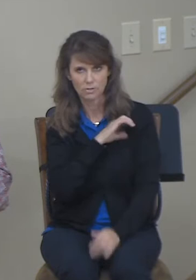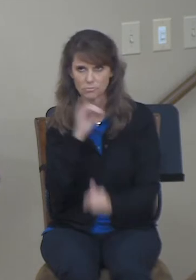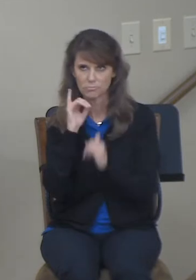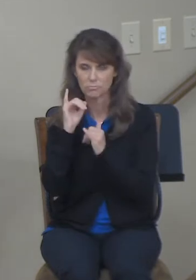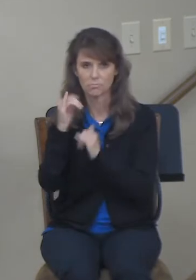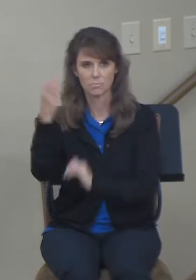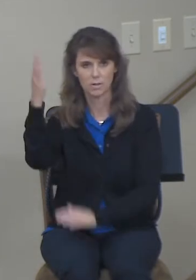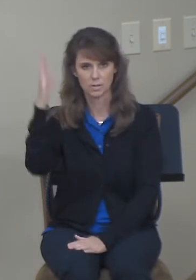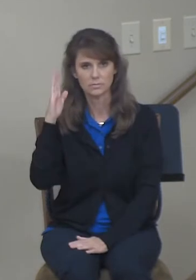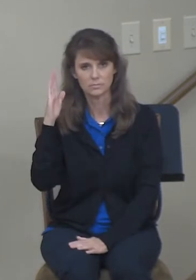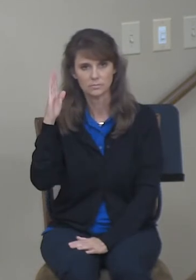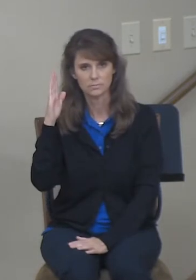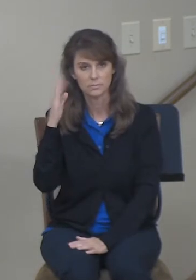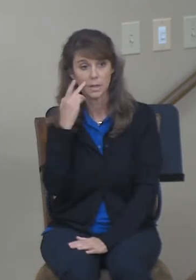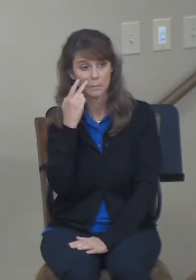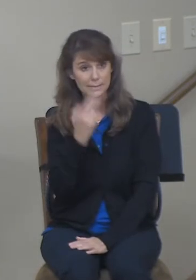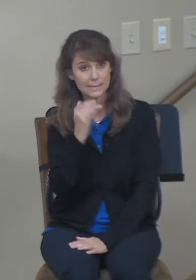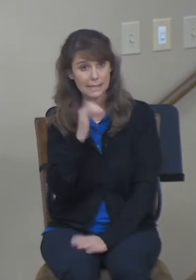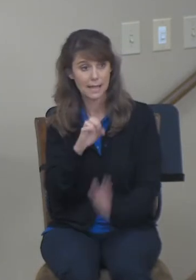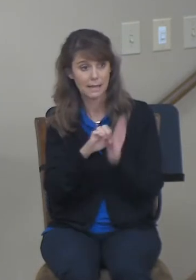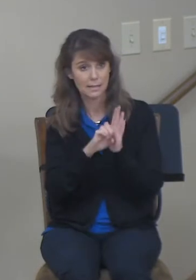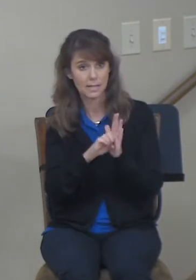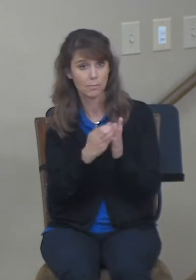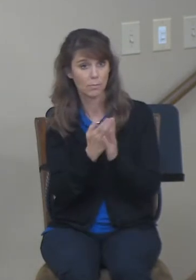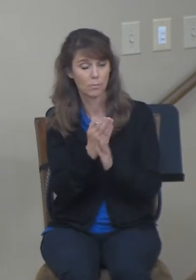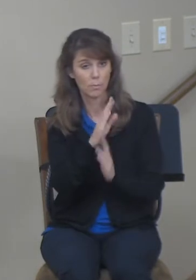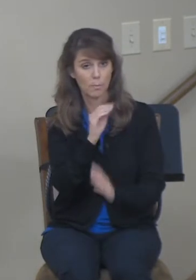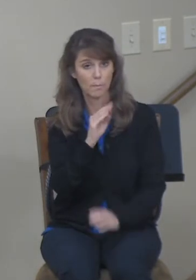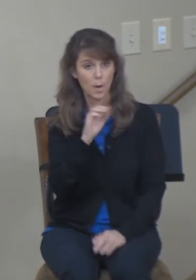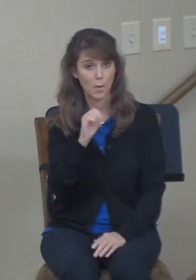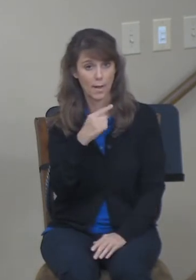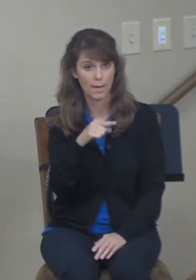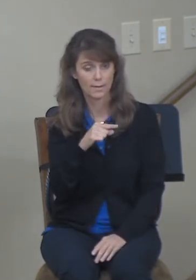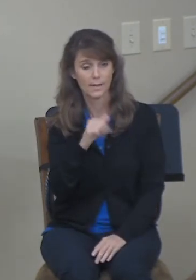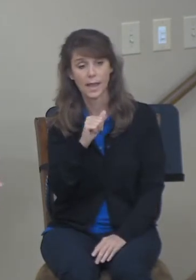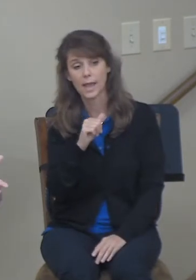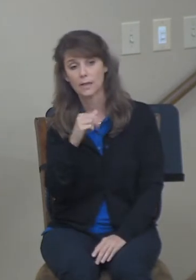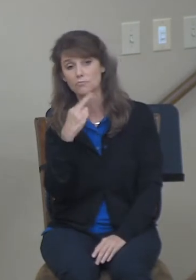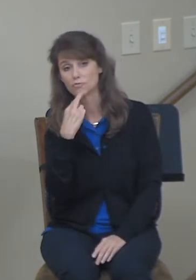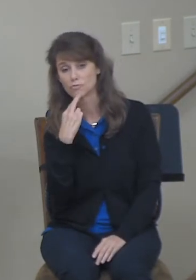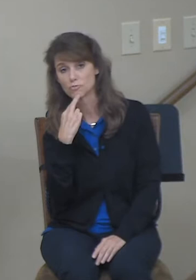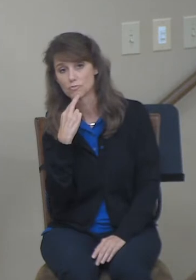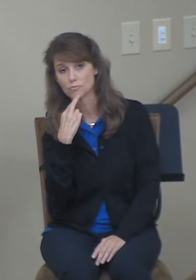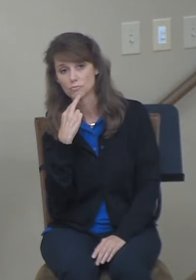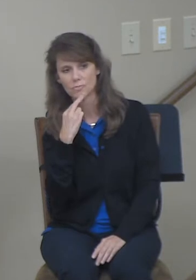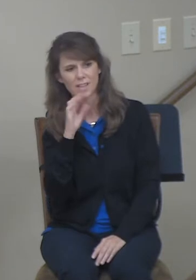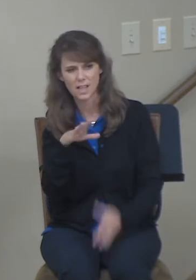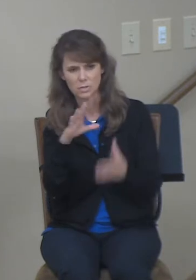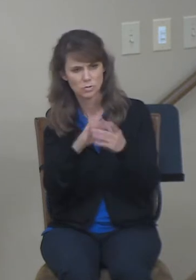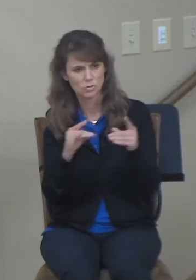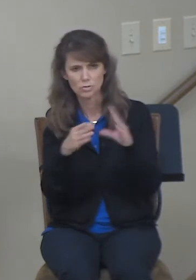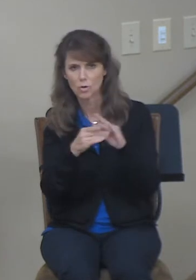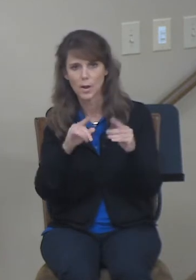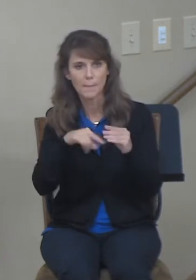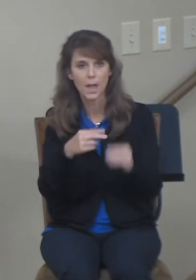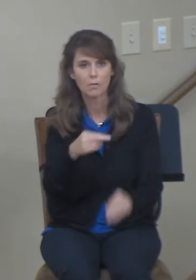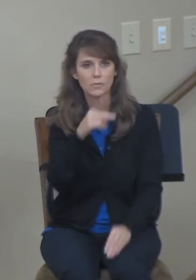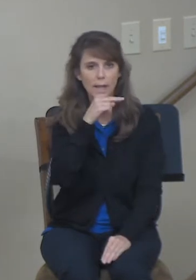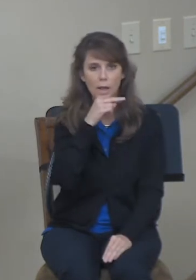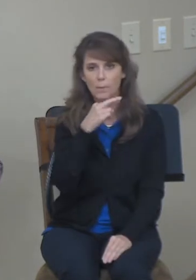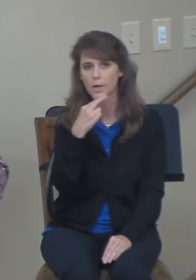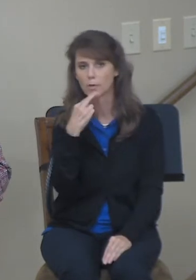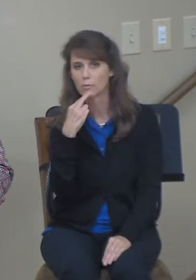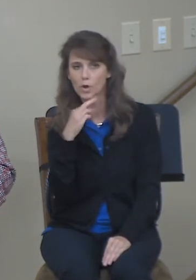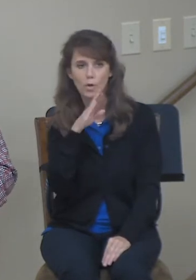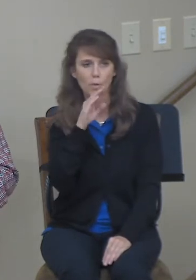Ultimately, we think this story is about Naomi, or Ruth, or Boaz. This story is about God. Everywhere we see